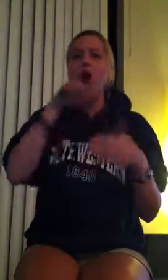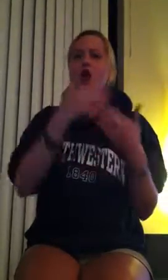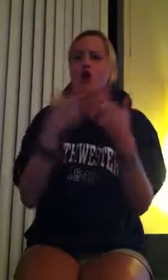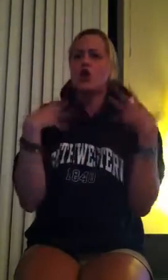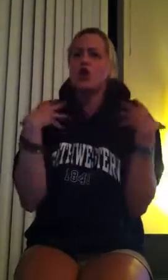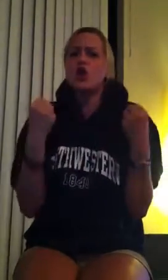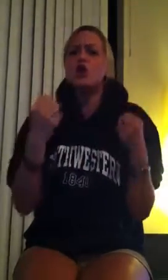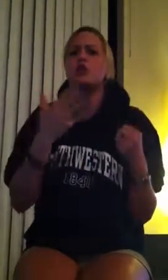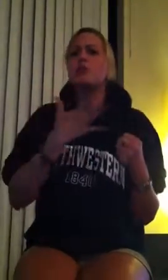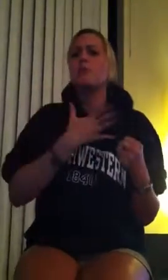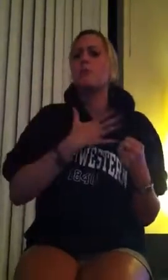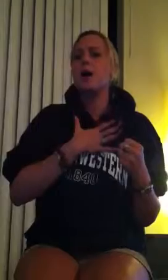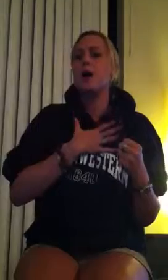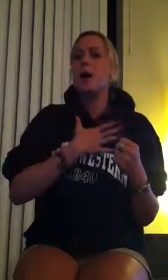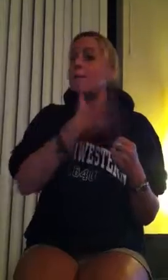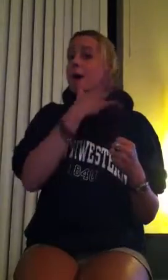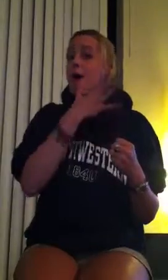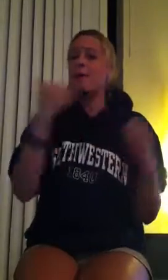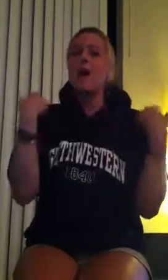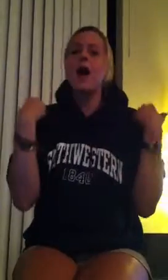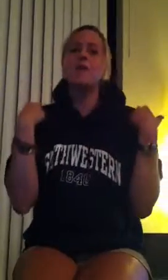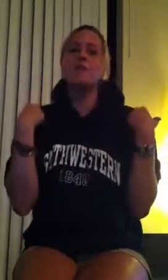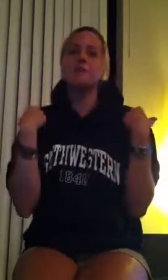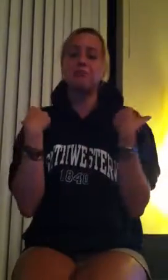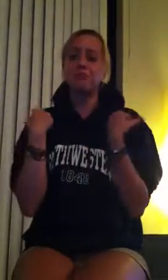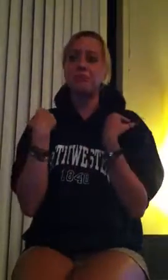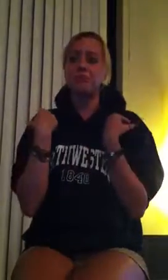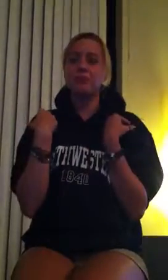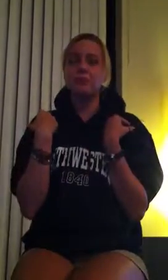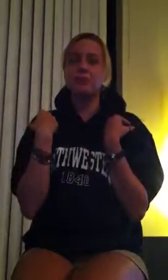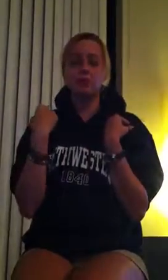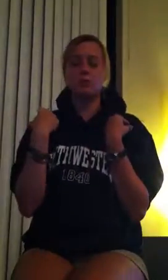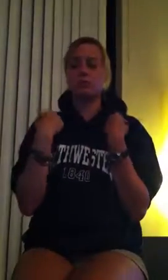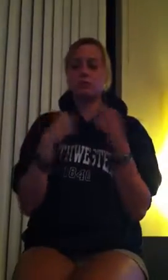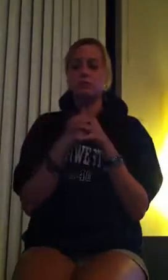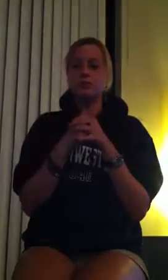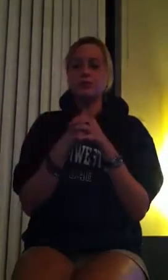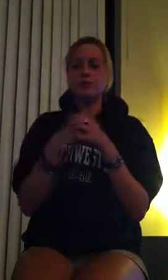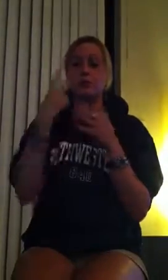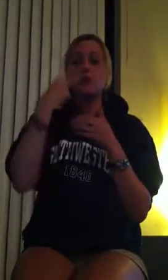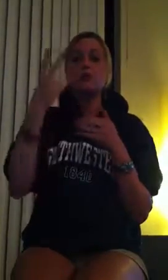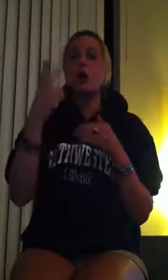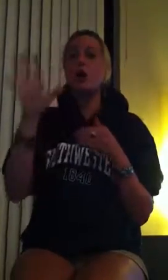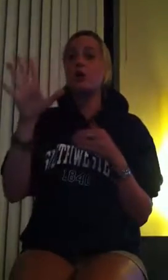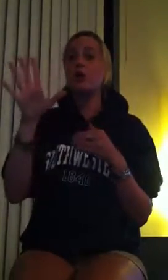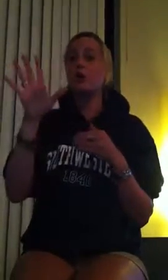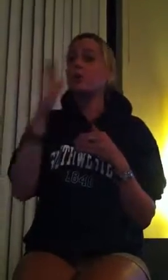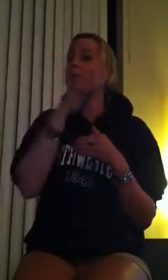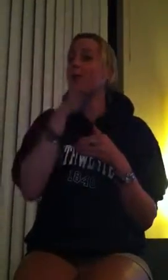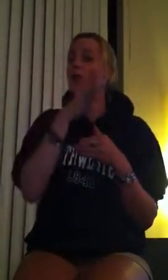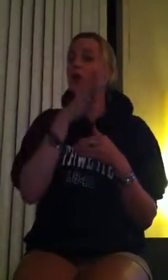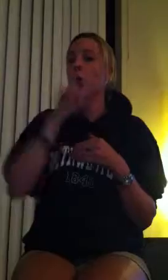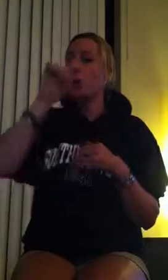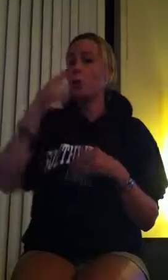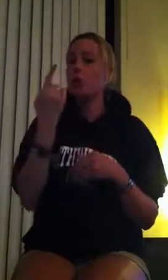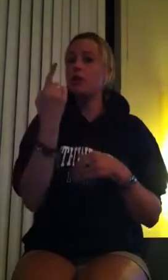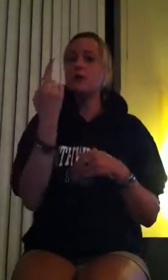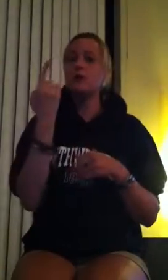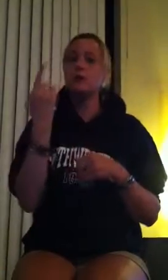once more when I was 12, and my grandmother came, and